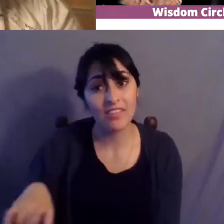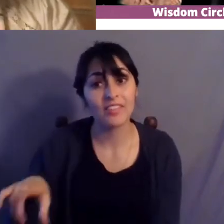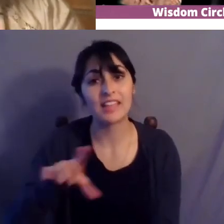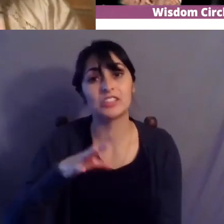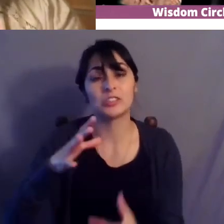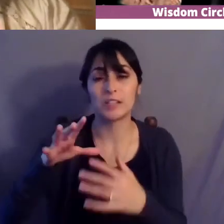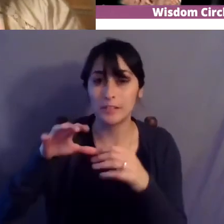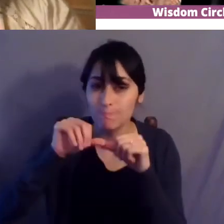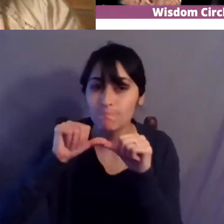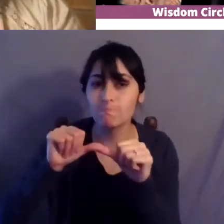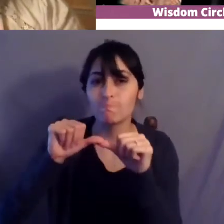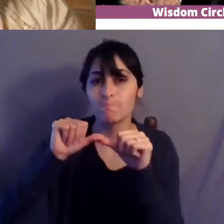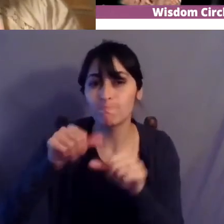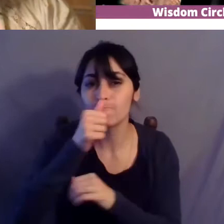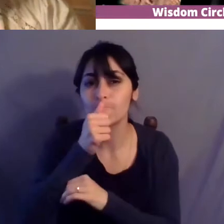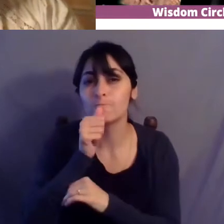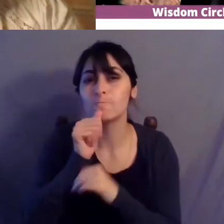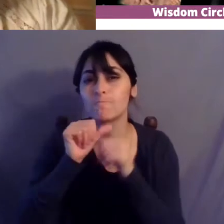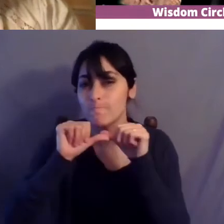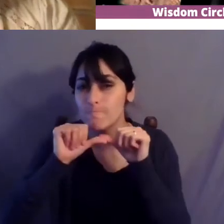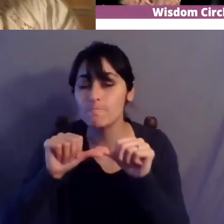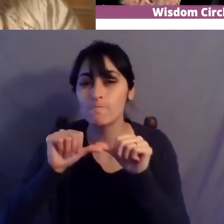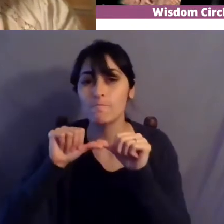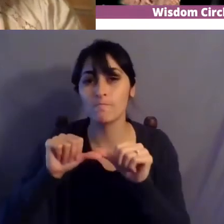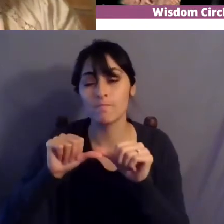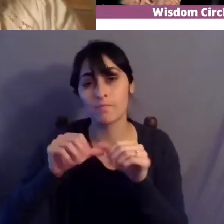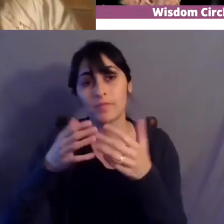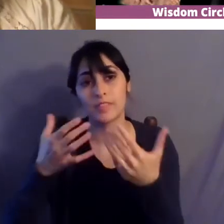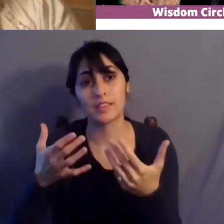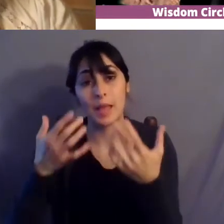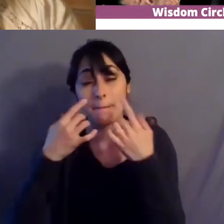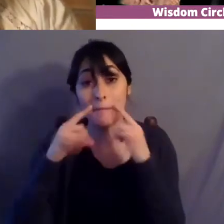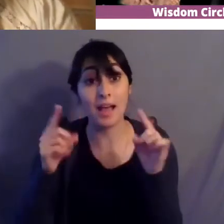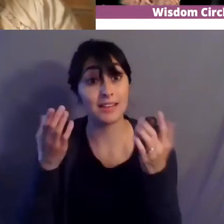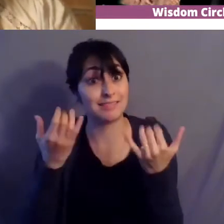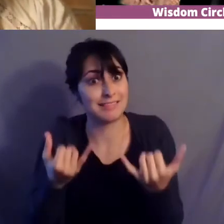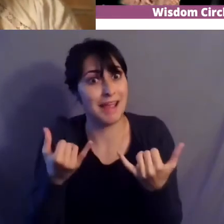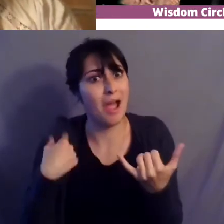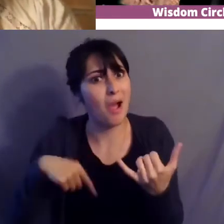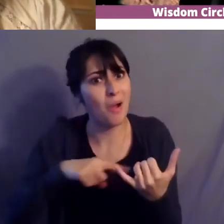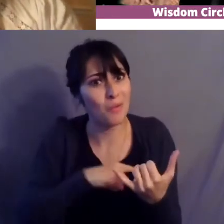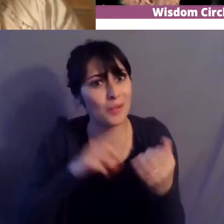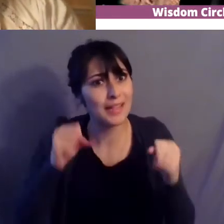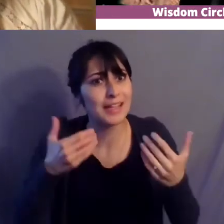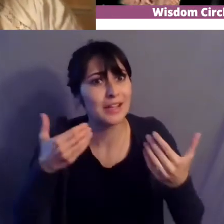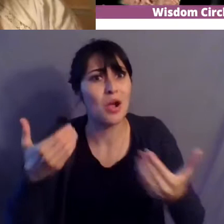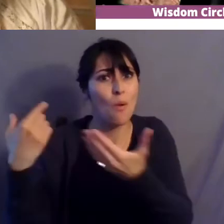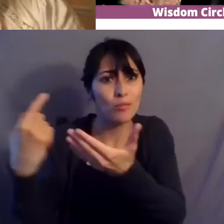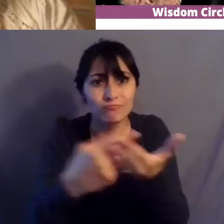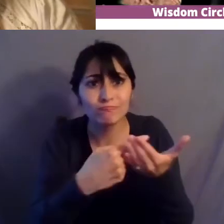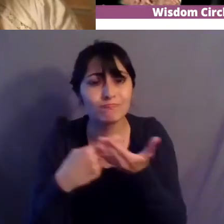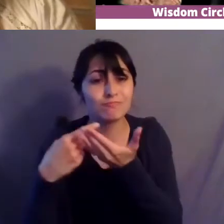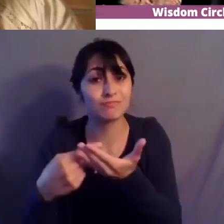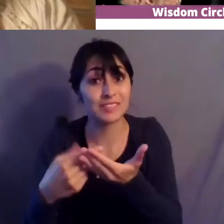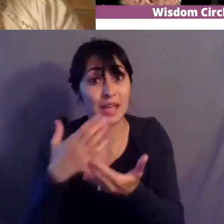on um until this very moment you know tosh where we can have this conversation and i can tell you